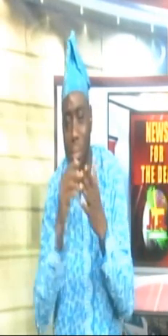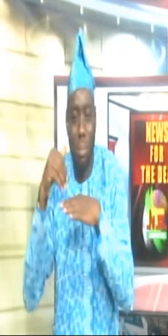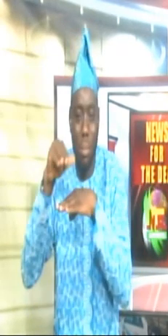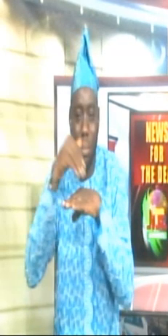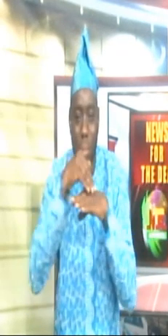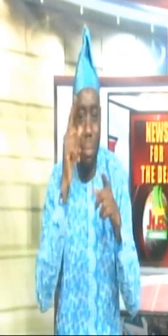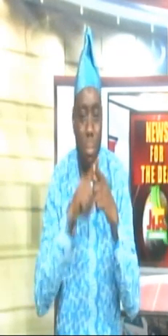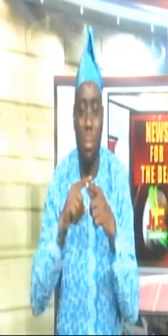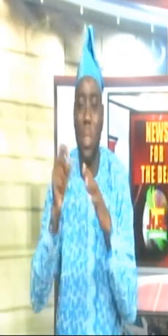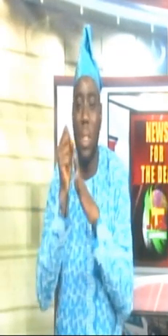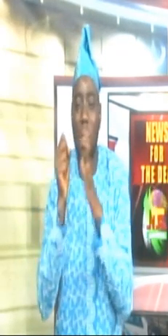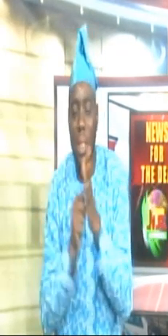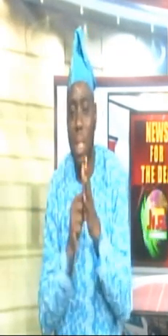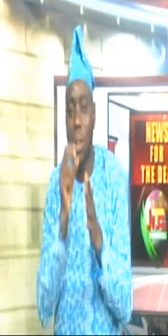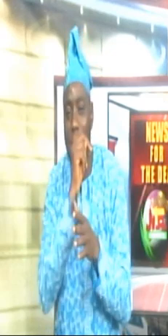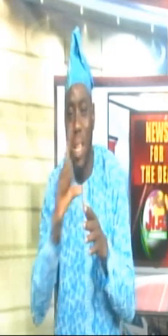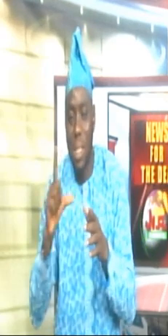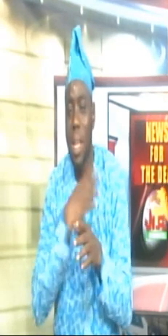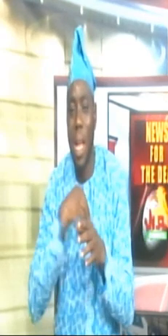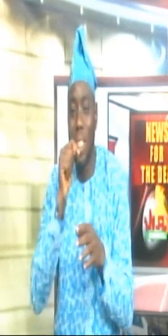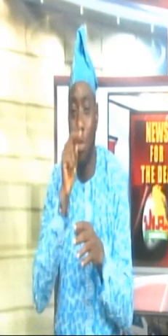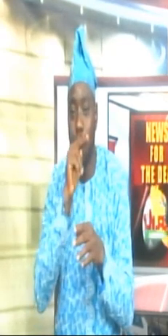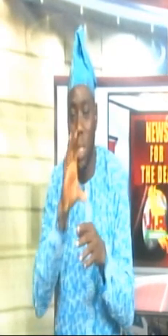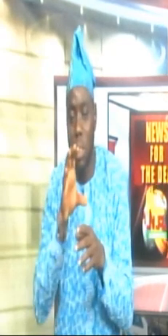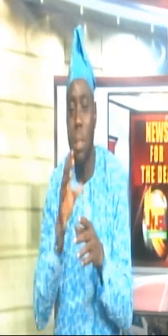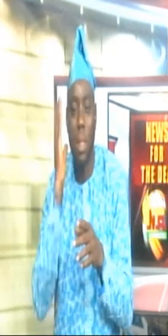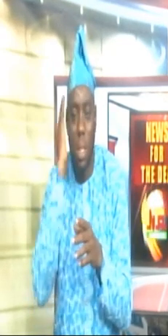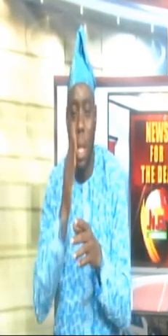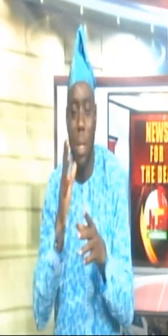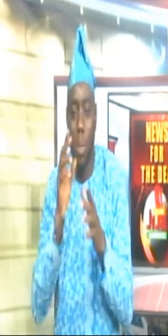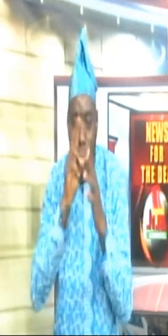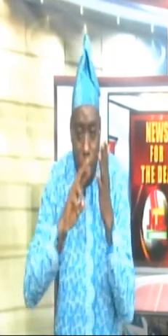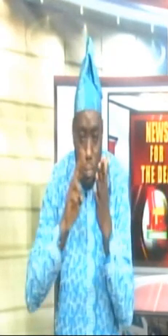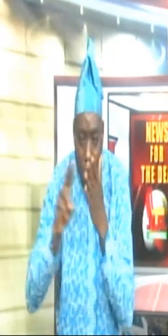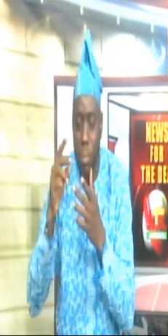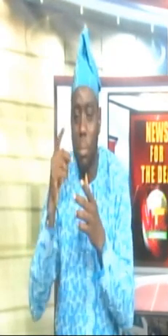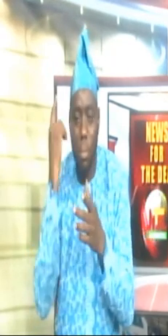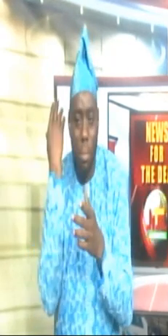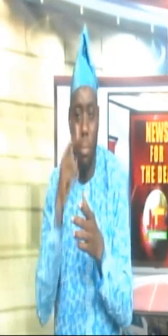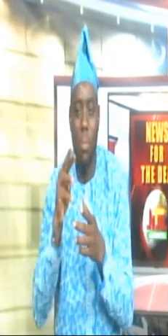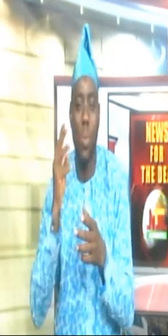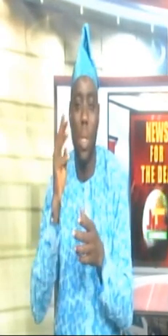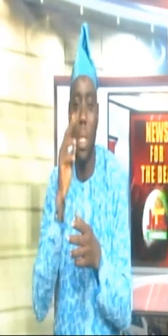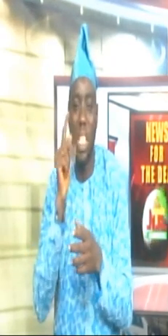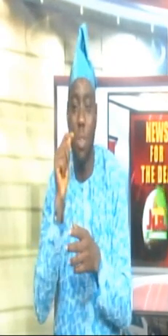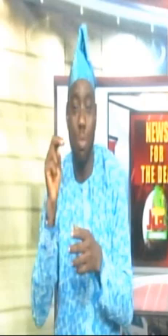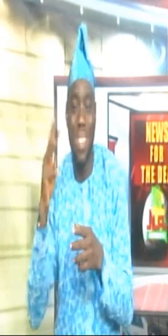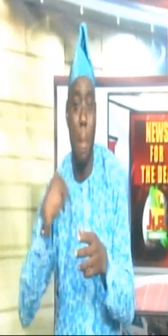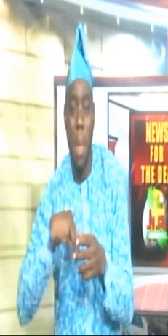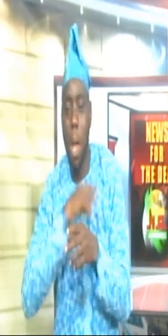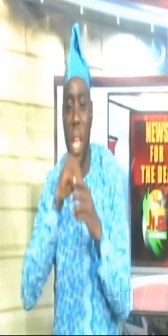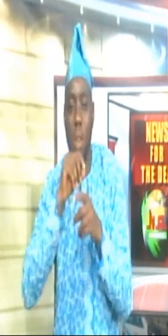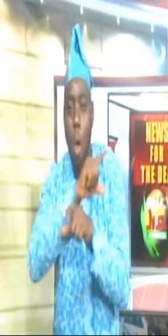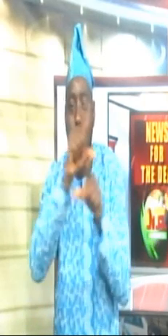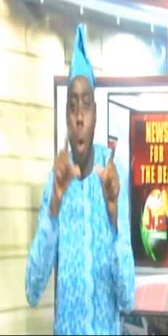state councils of NLC and CUC from where they were sent to NLC and CUC members in all the local government